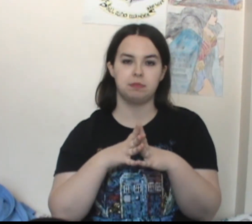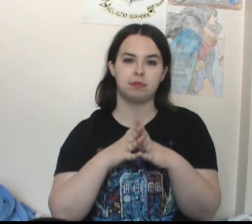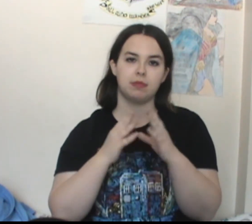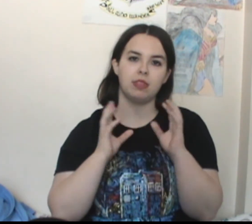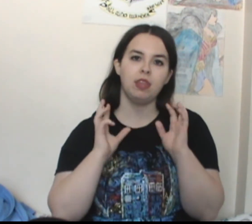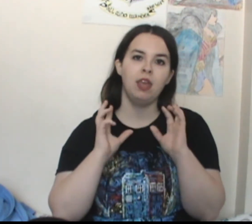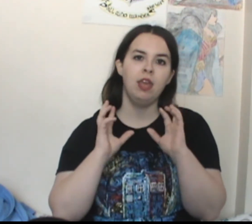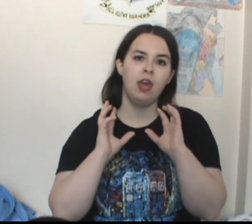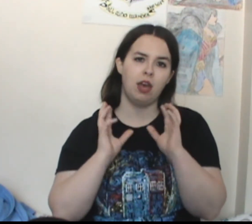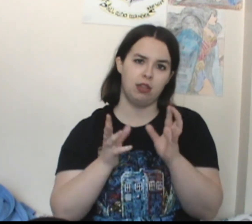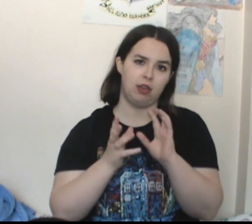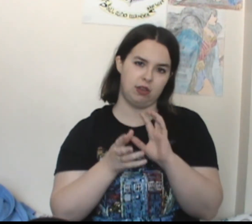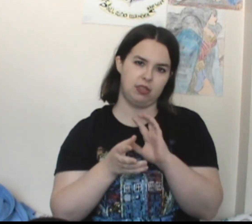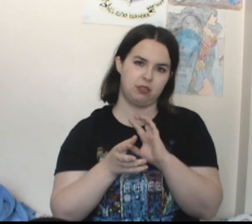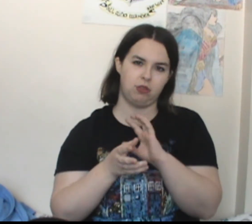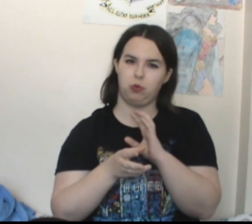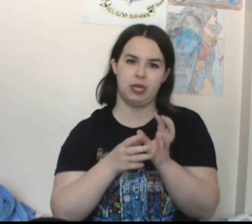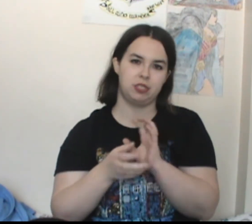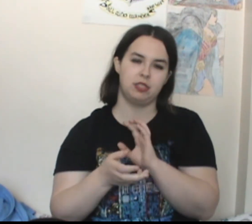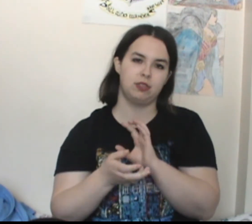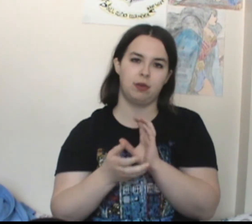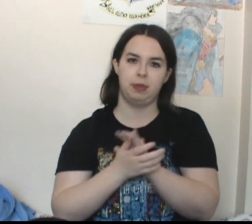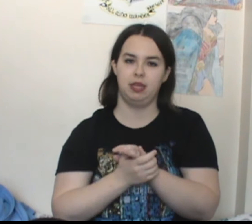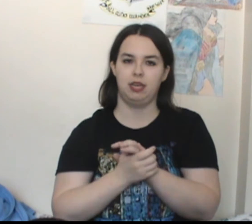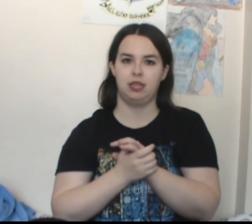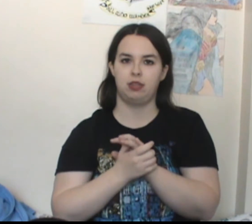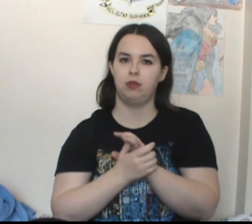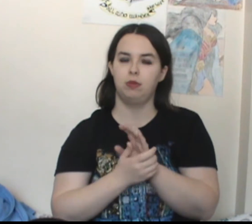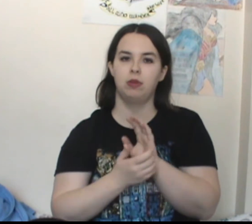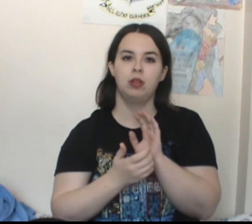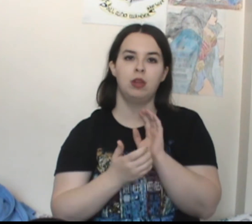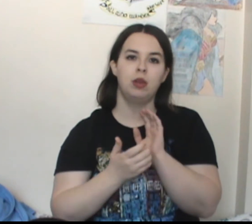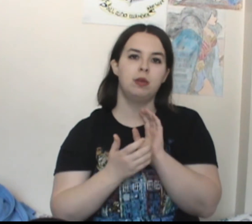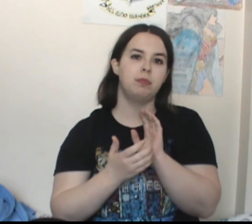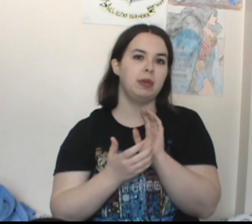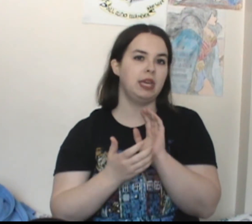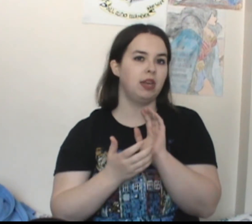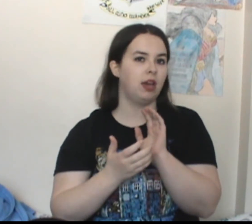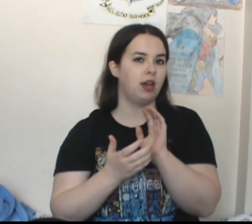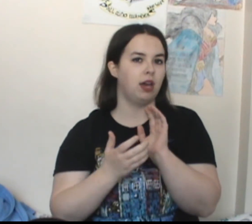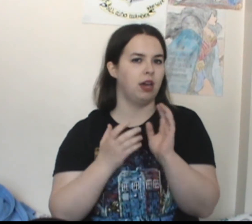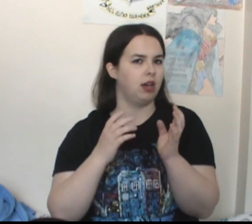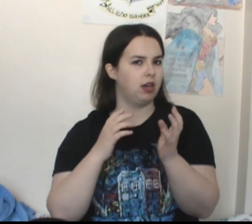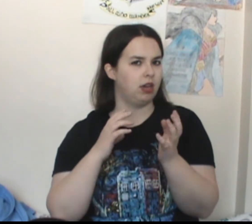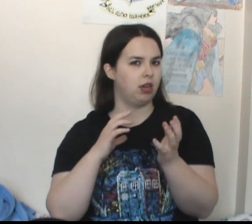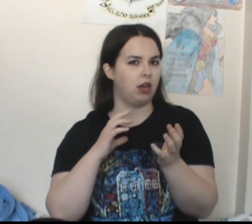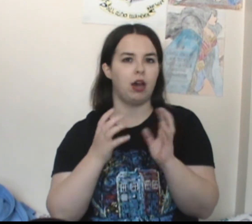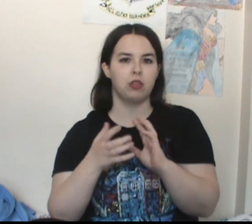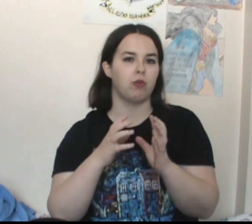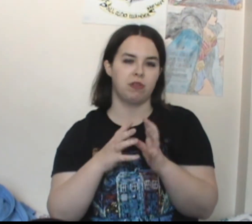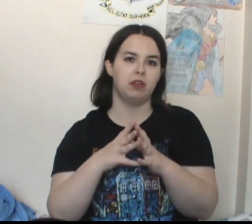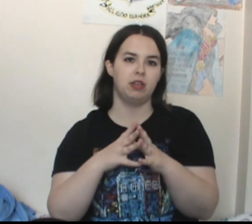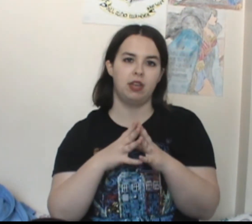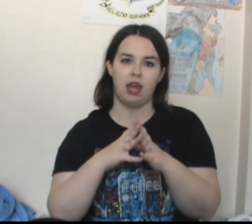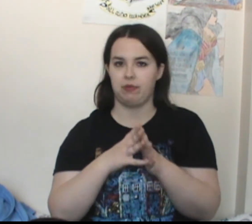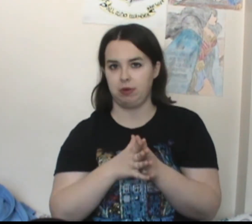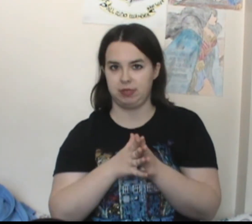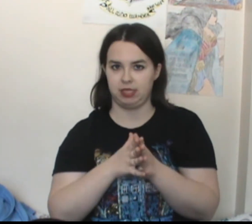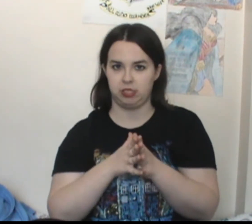Alara sort of questions her ability to be on the Orville and have her position